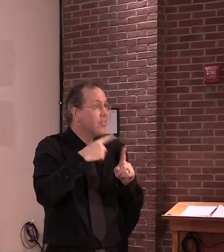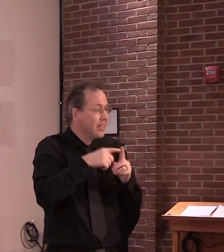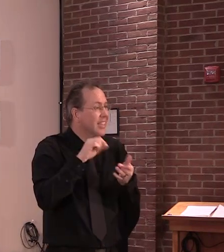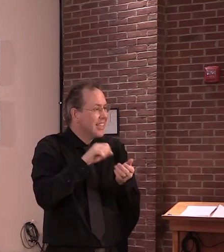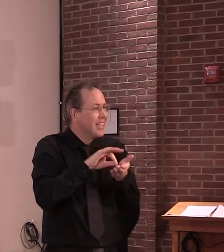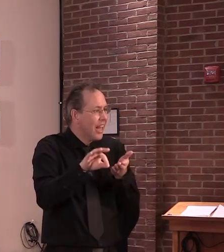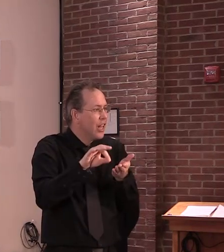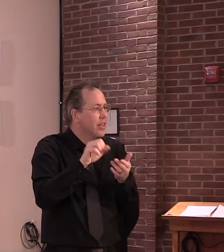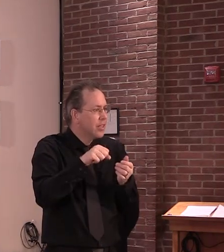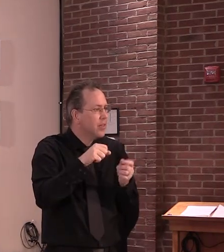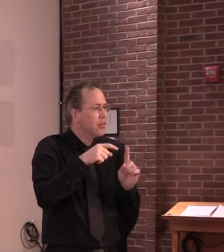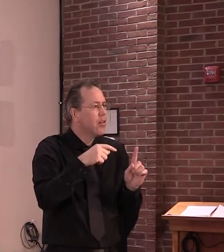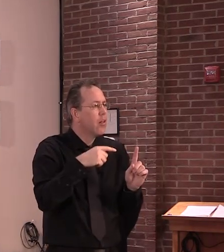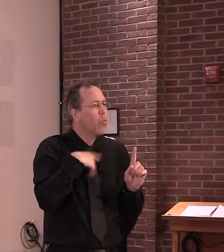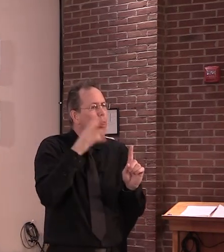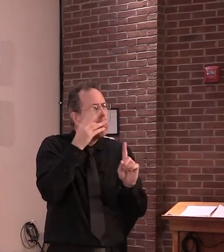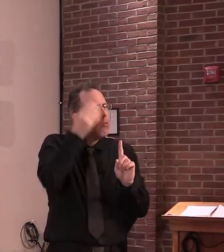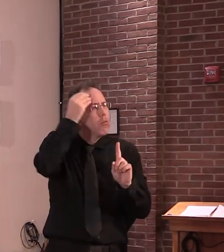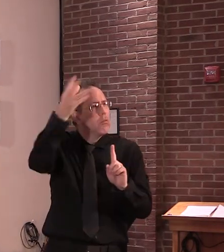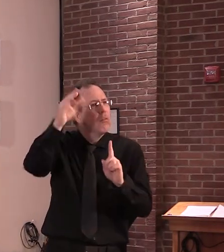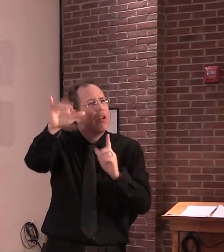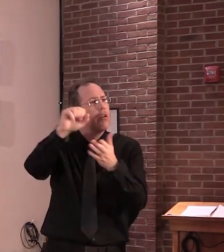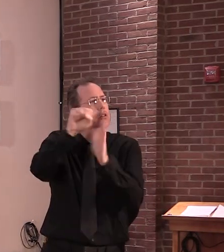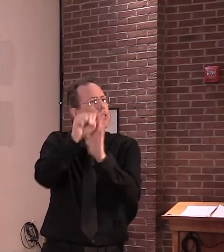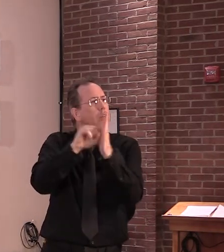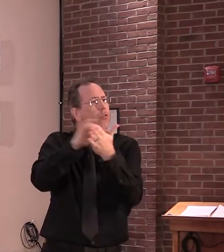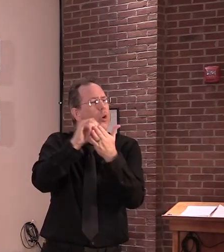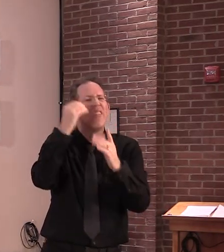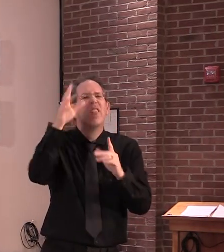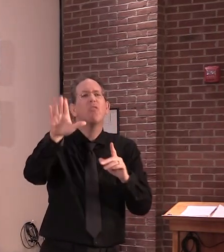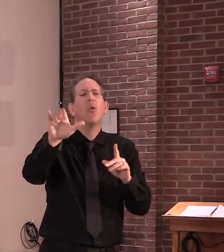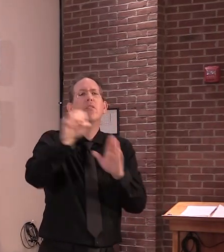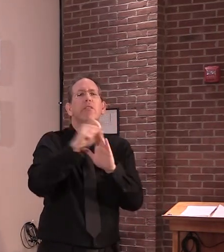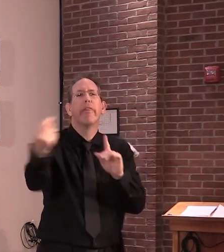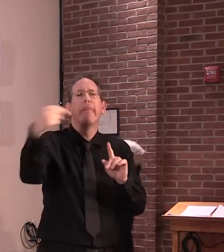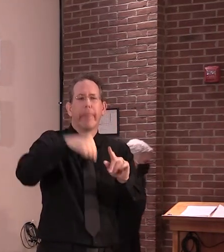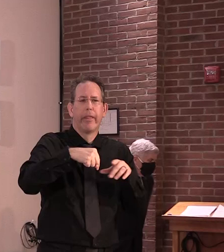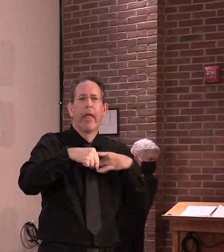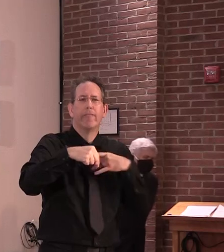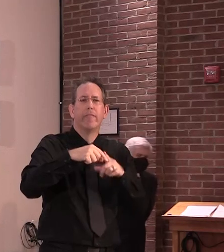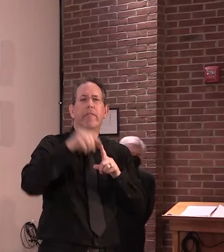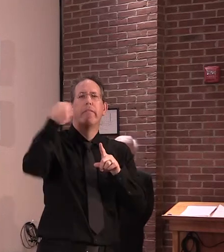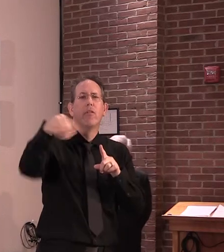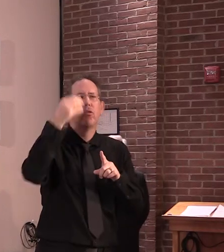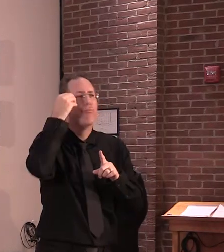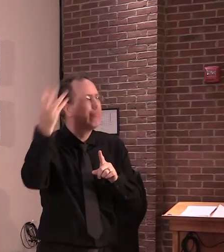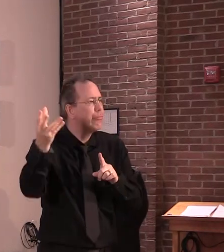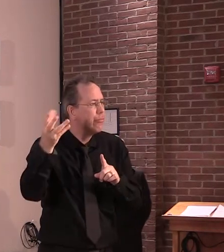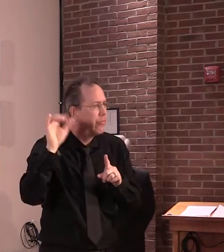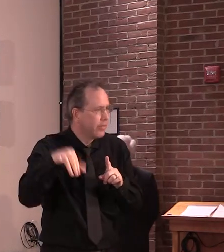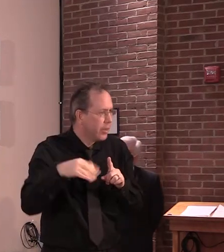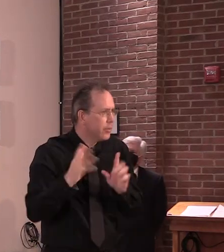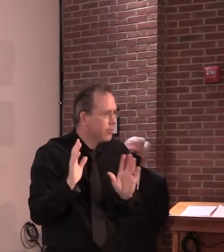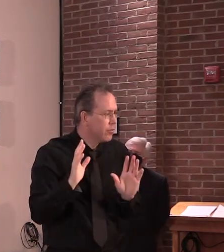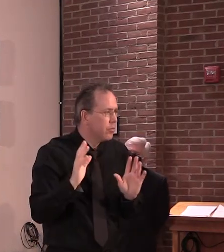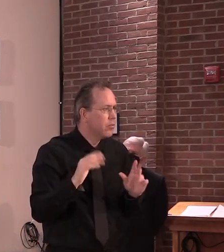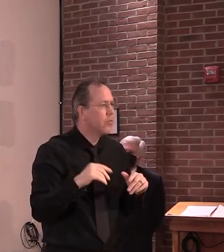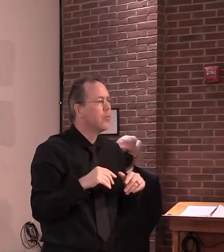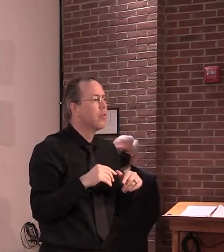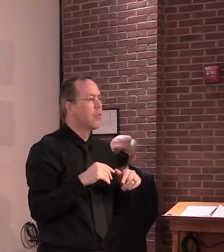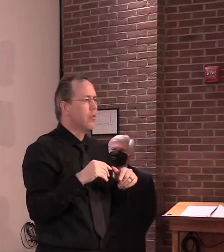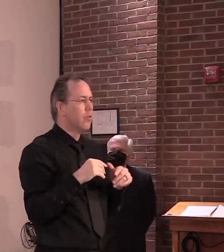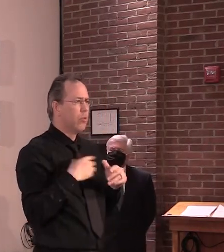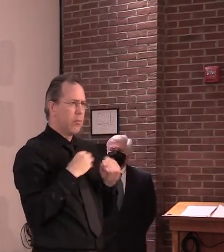And to answer the question about modeling, we use the total number because anyone that is in Vermont that receives a positive test has the